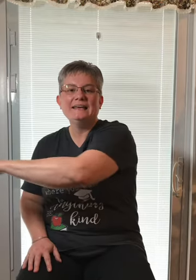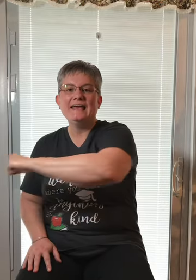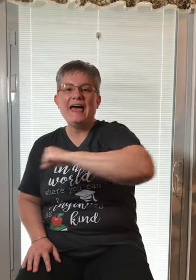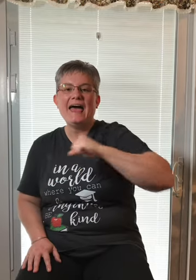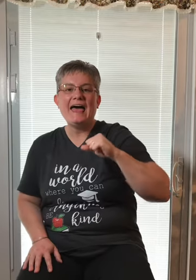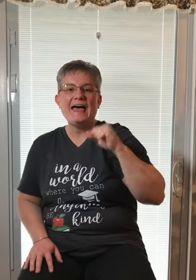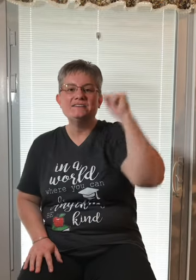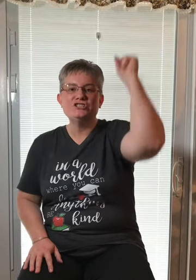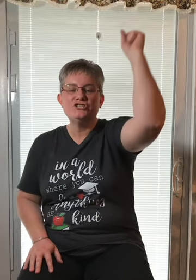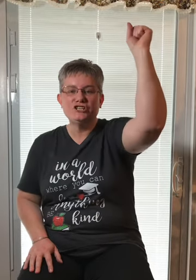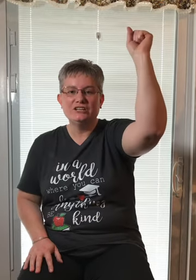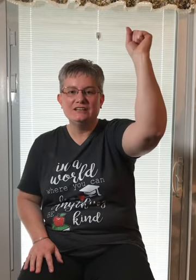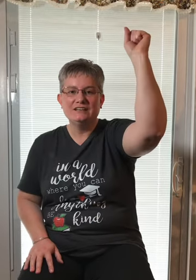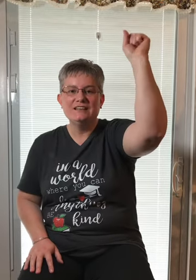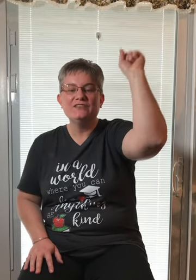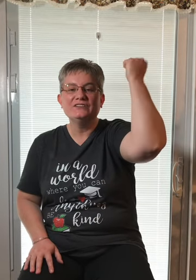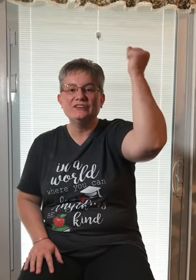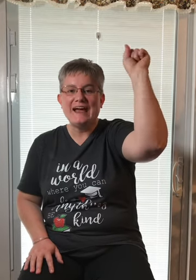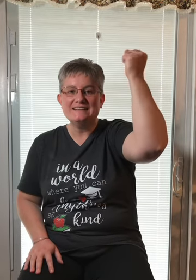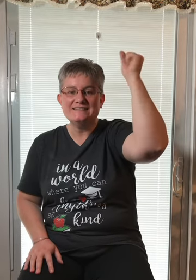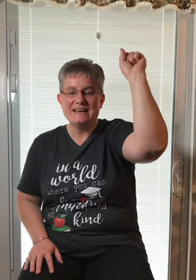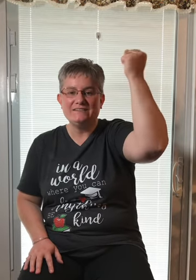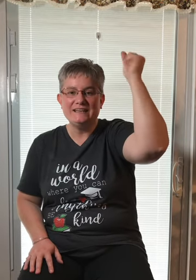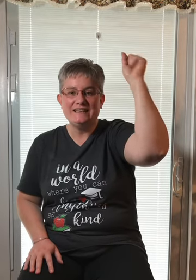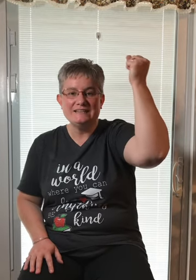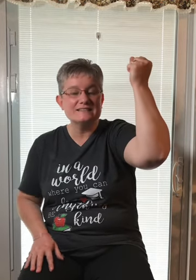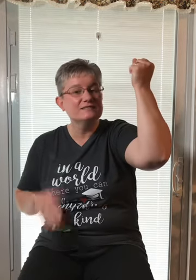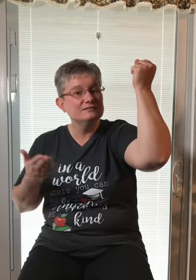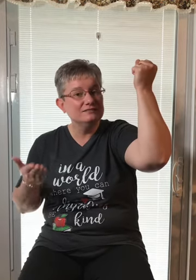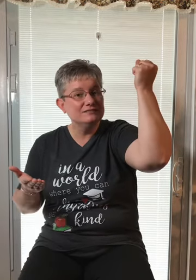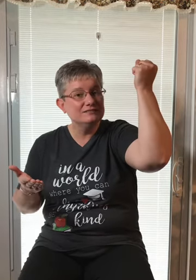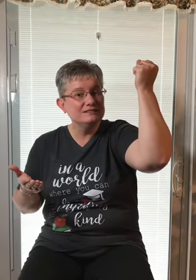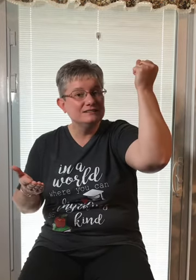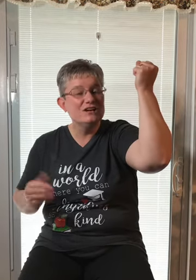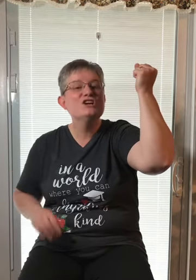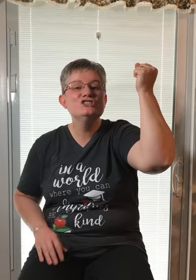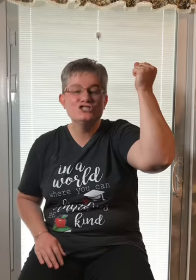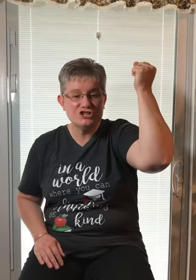Catch. The last sound is ch.